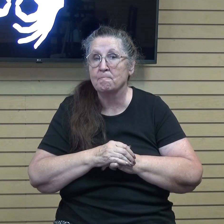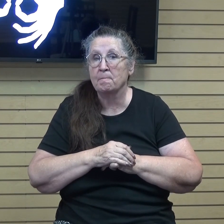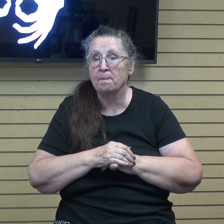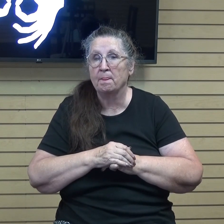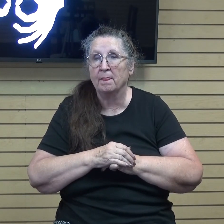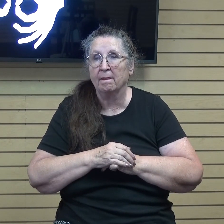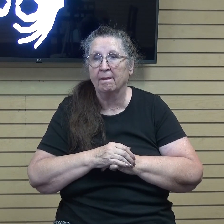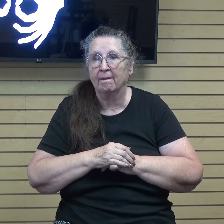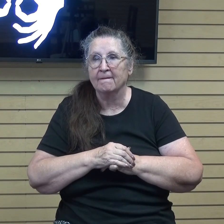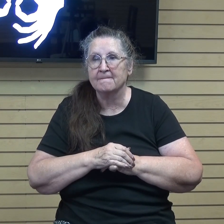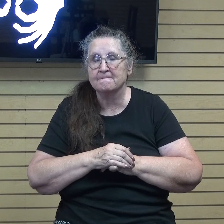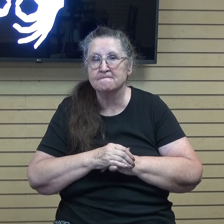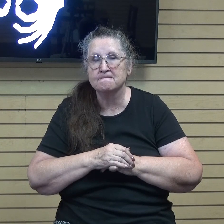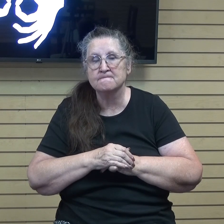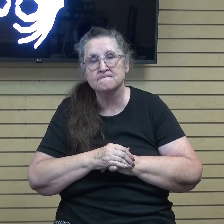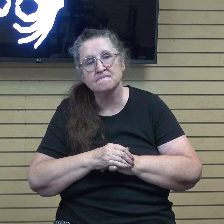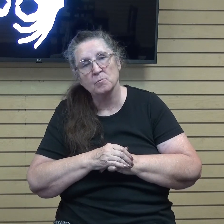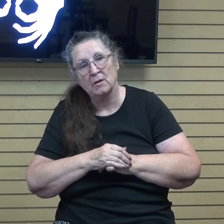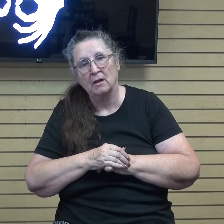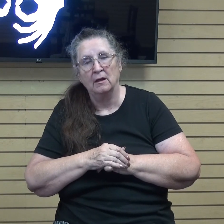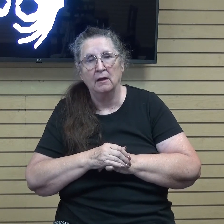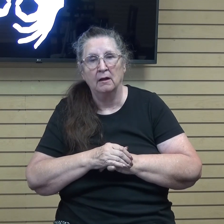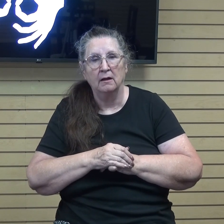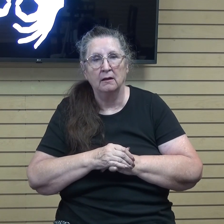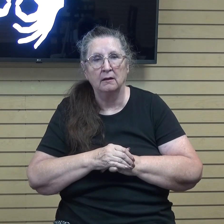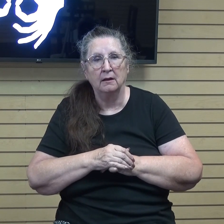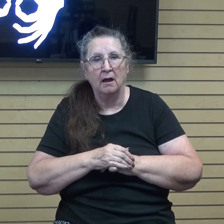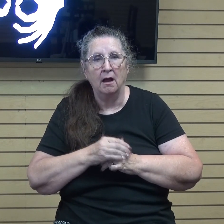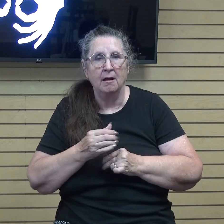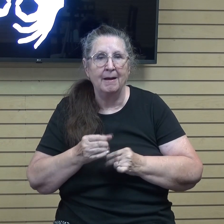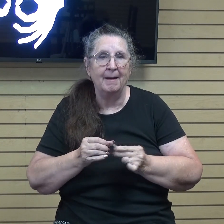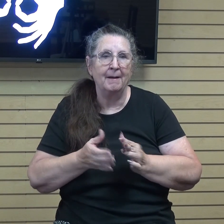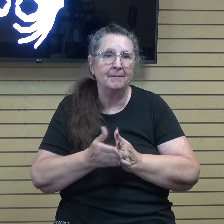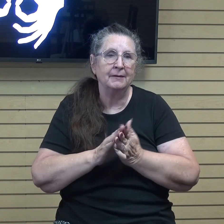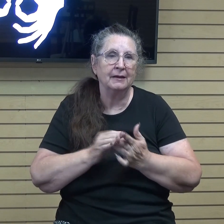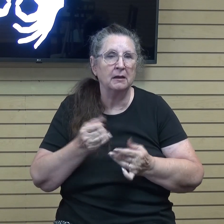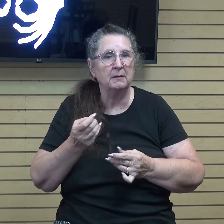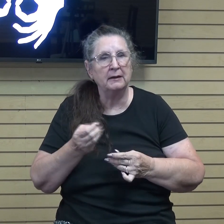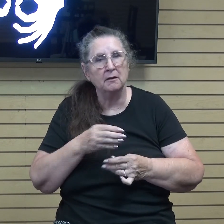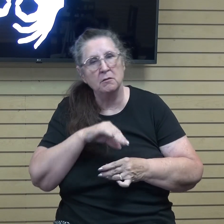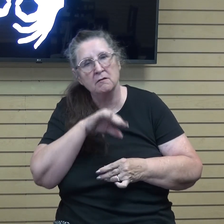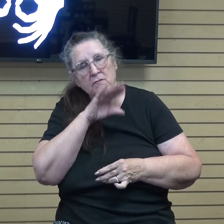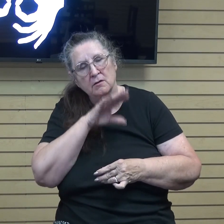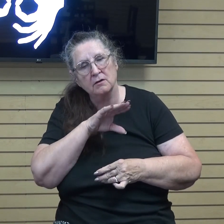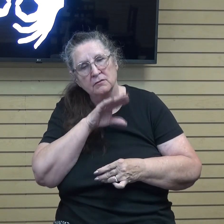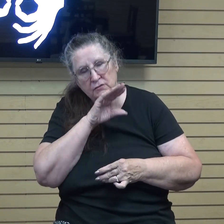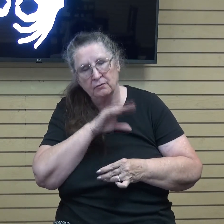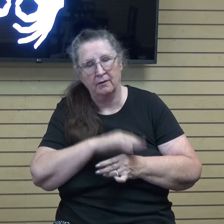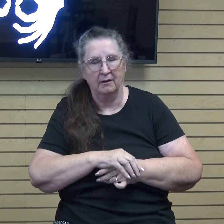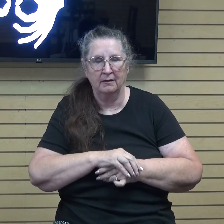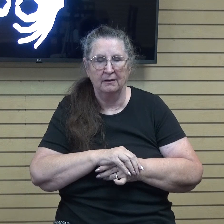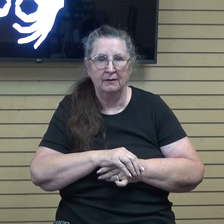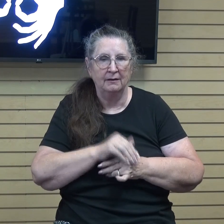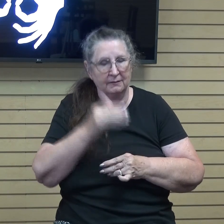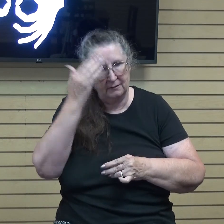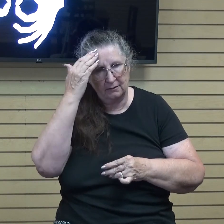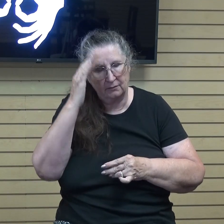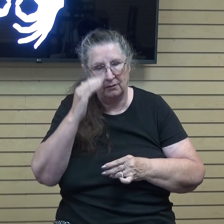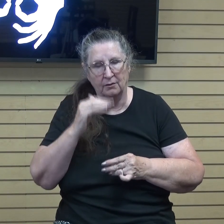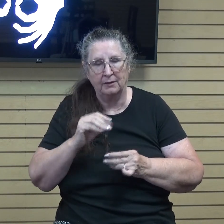Consequently, I was a bit frustrated along the way and not knowing exactly what to